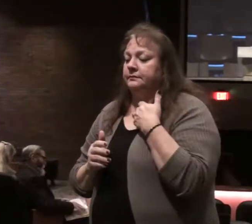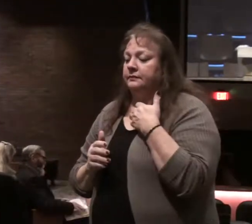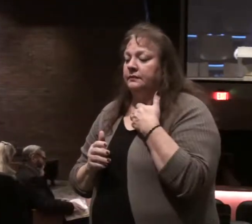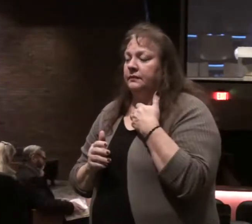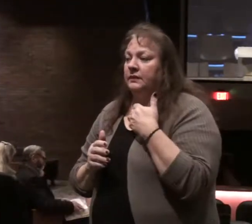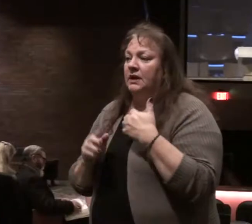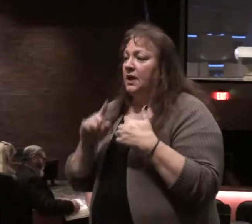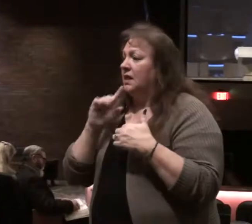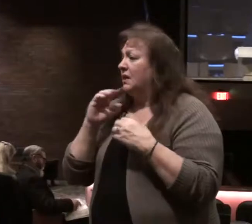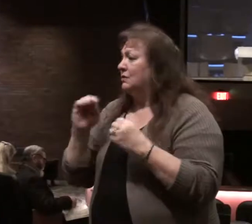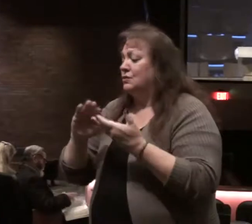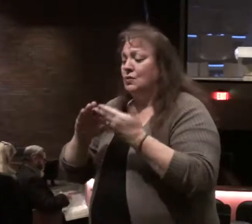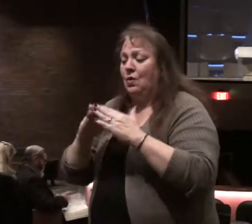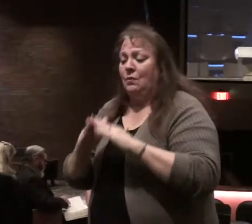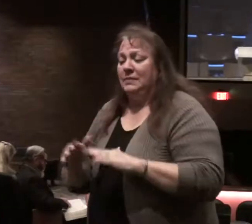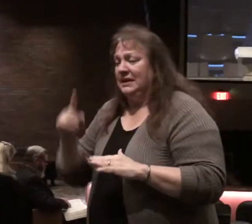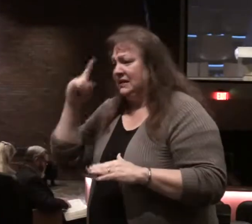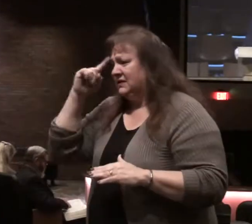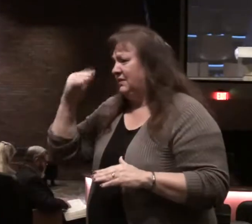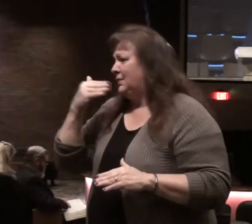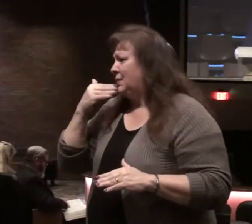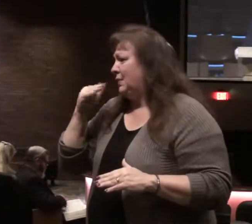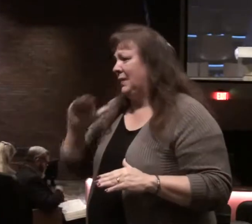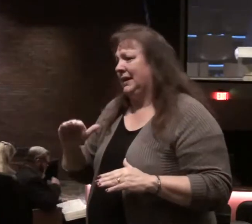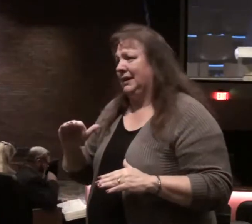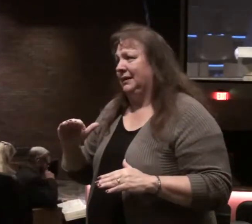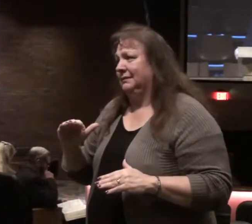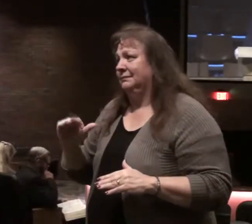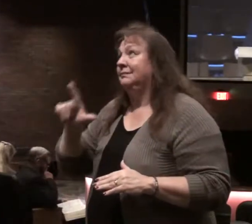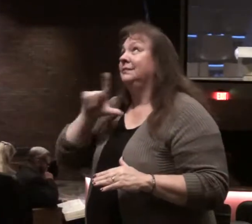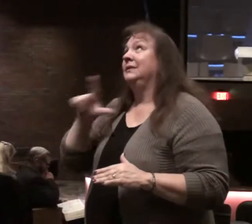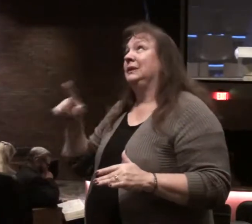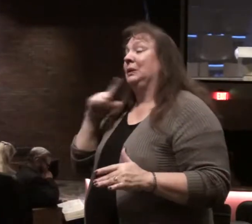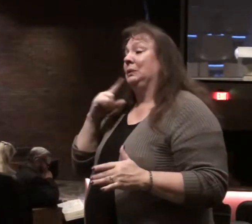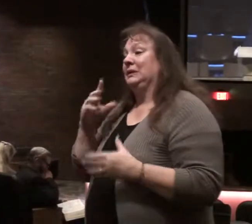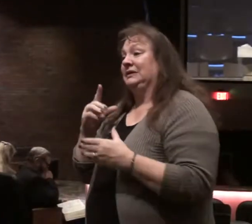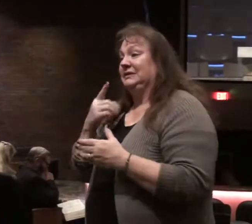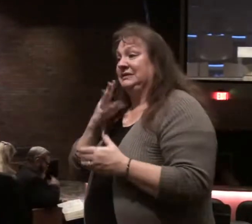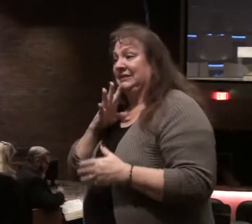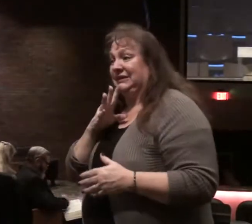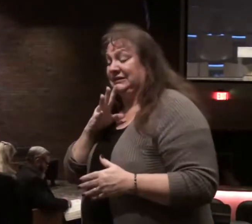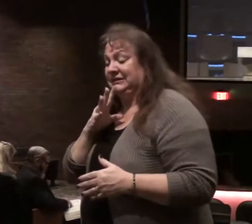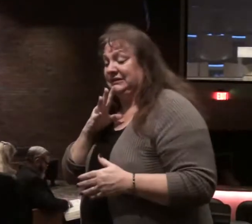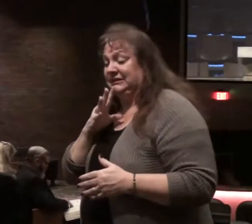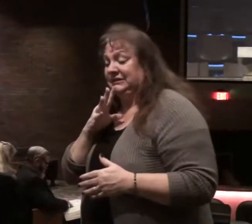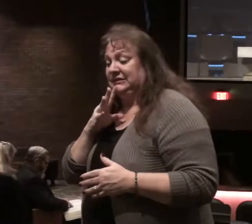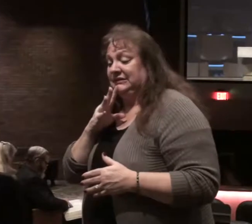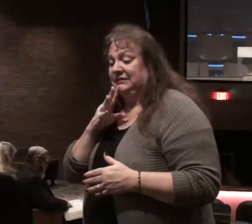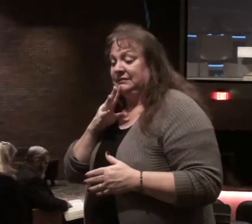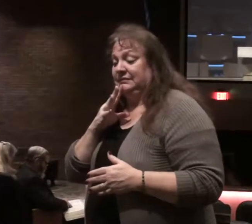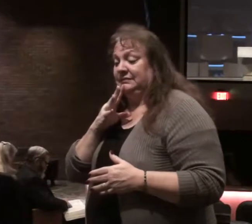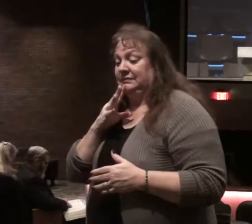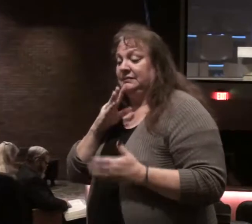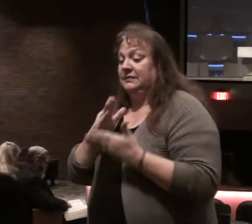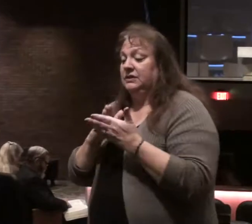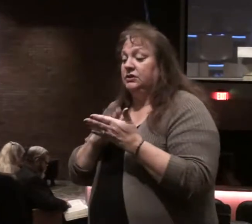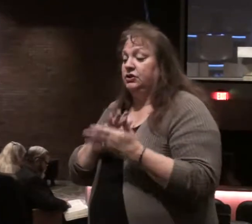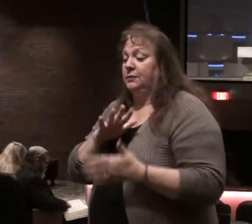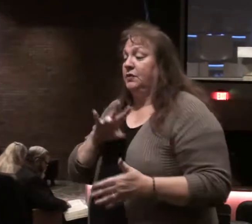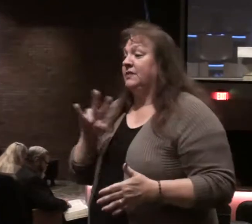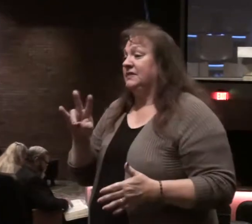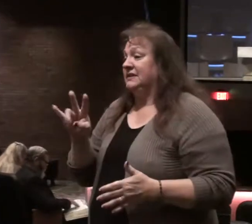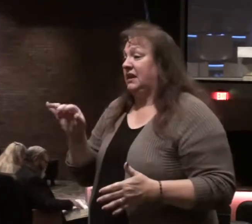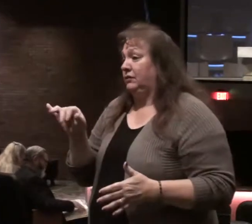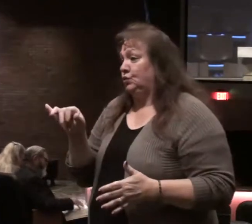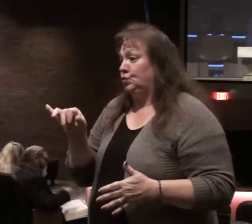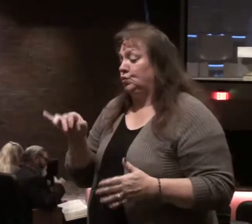There is no peace for the wicked, says the Lord. In chapter 57, the last verse of chapter 57 in Isaiah as